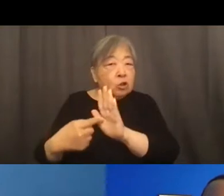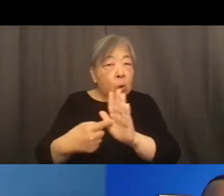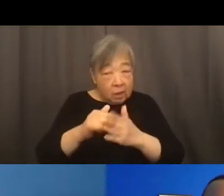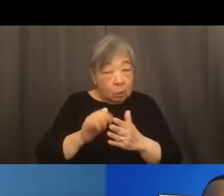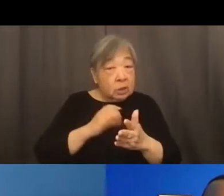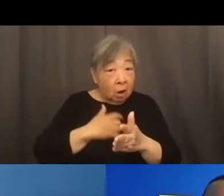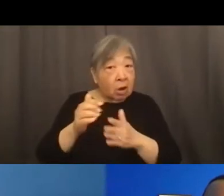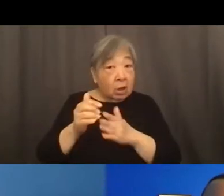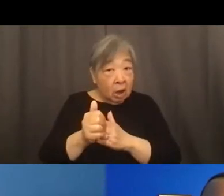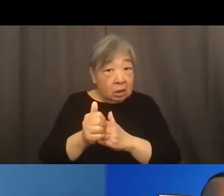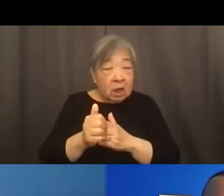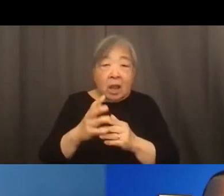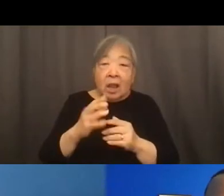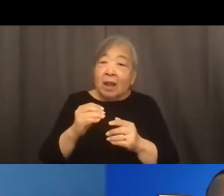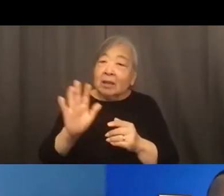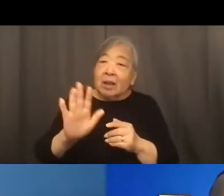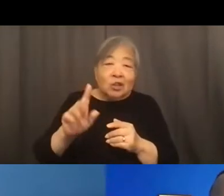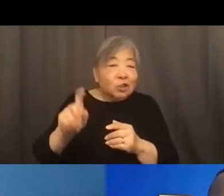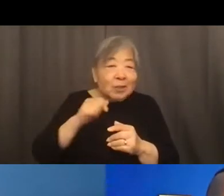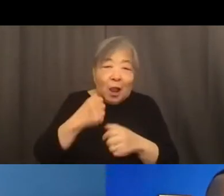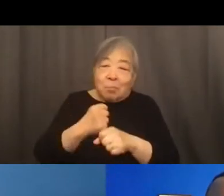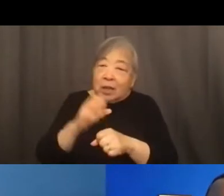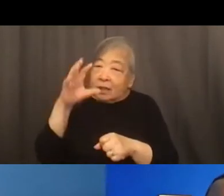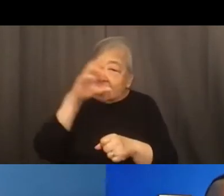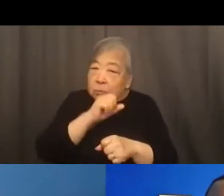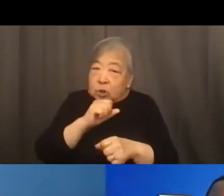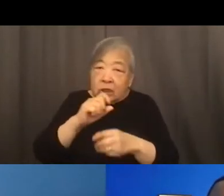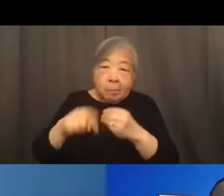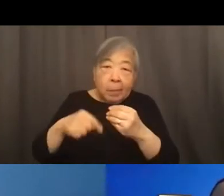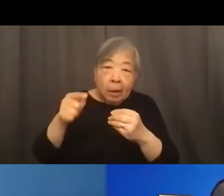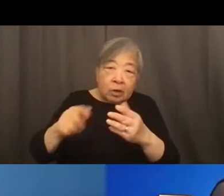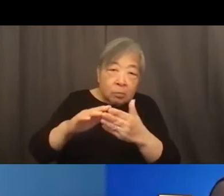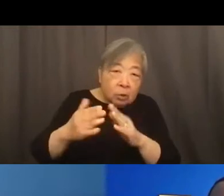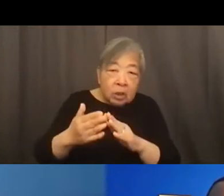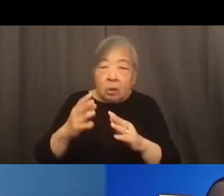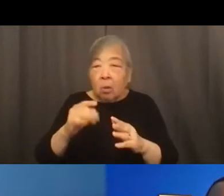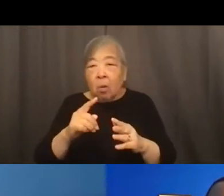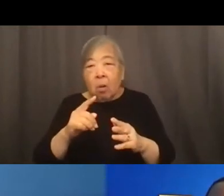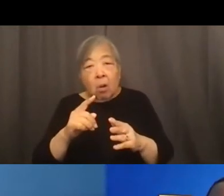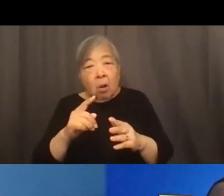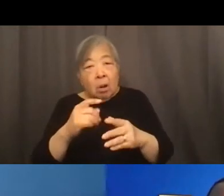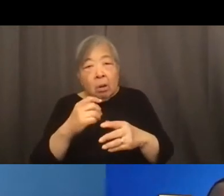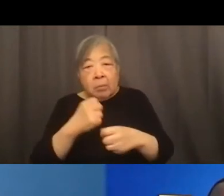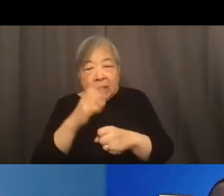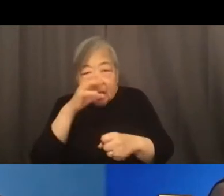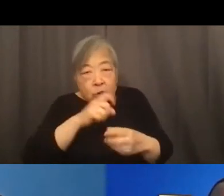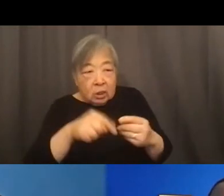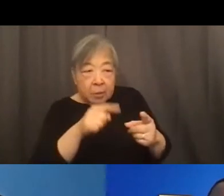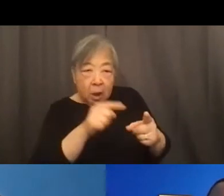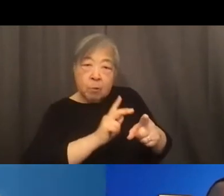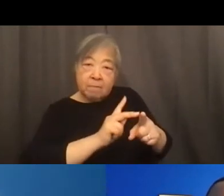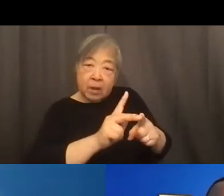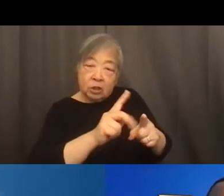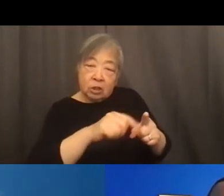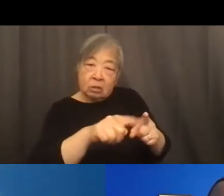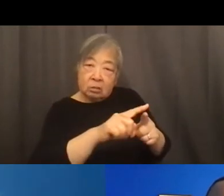don't make assumptions about any community or any professions of people you know have a consistent policy. now